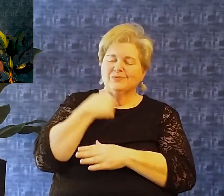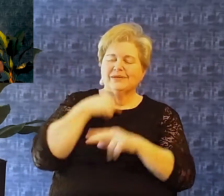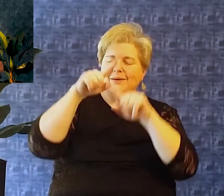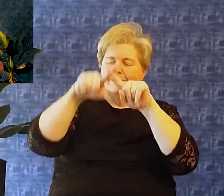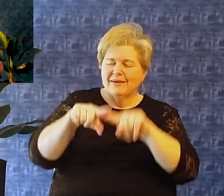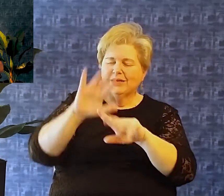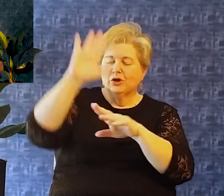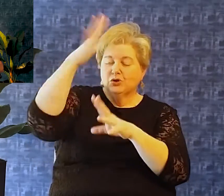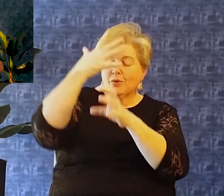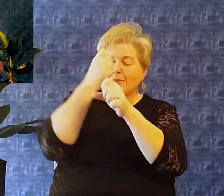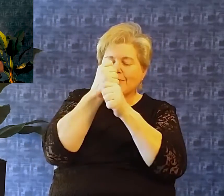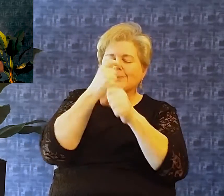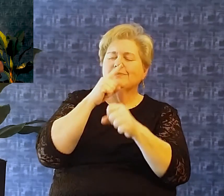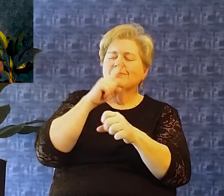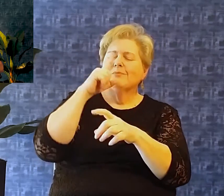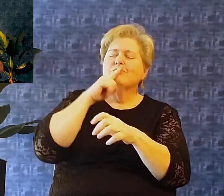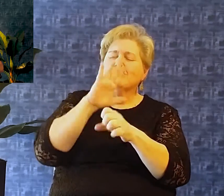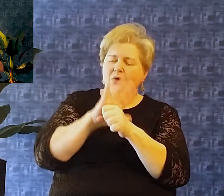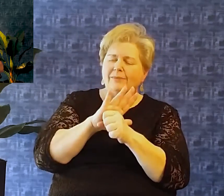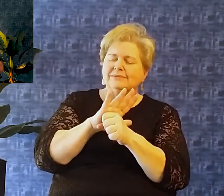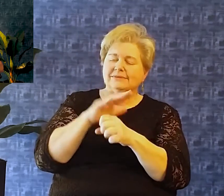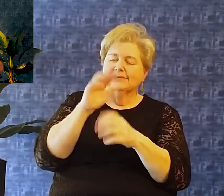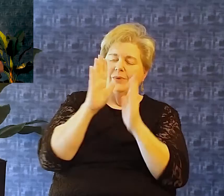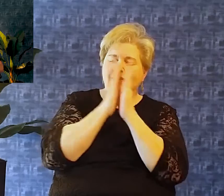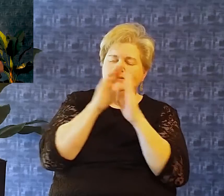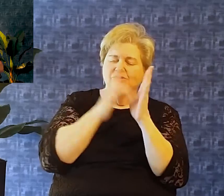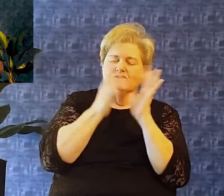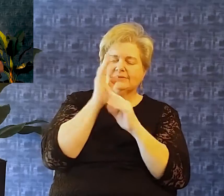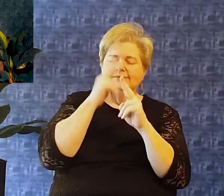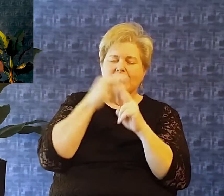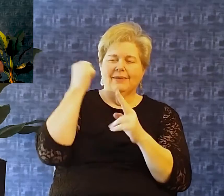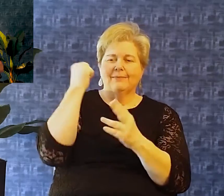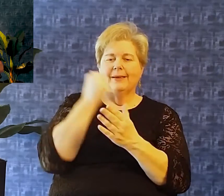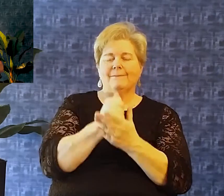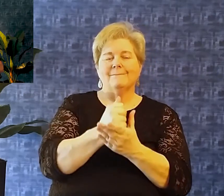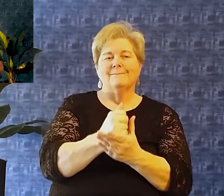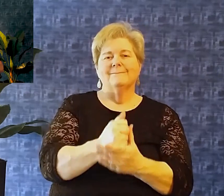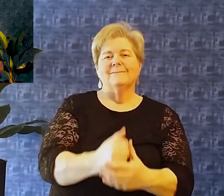And we rest in those promises And we ask this in Jesus name Amen